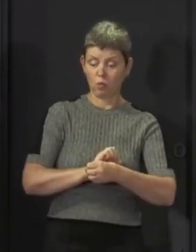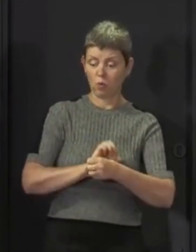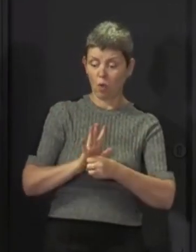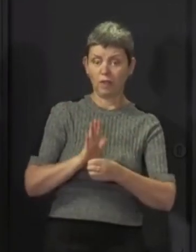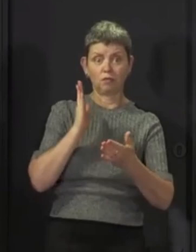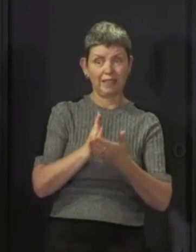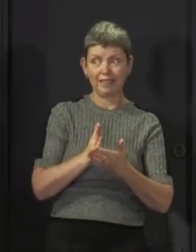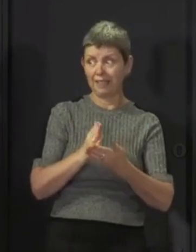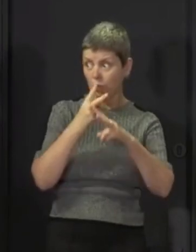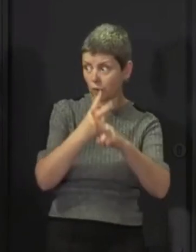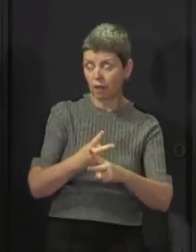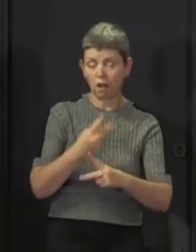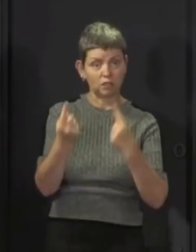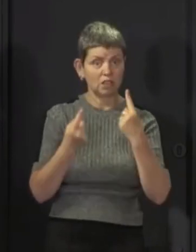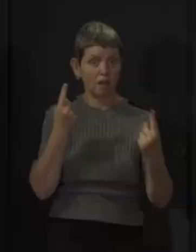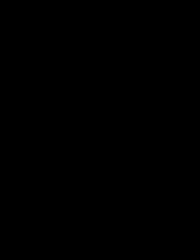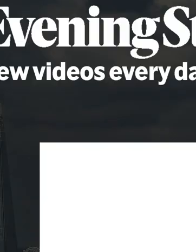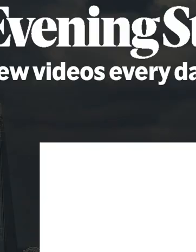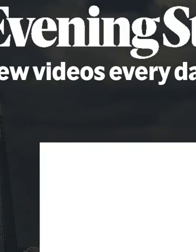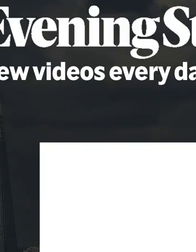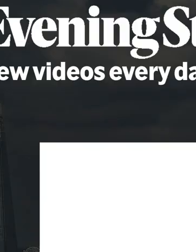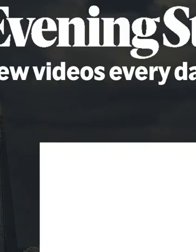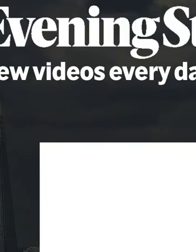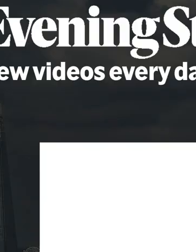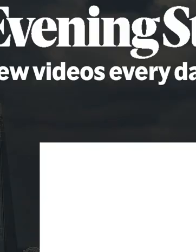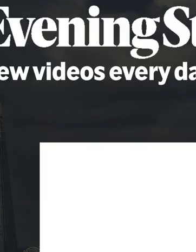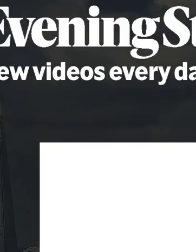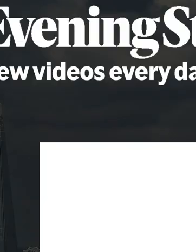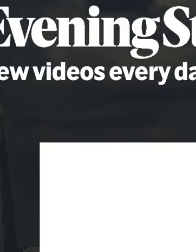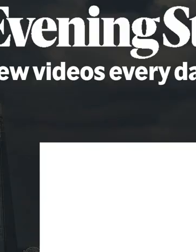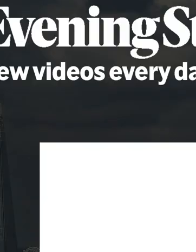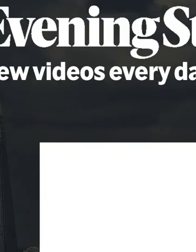out for the protection of our health. you.